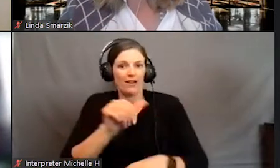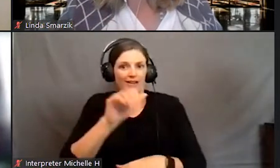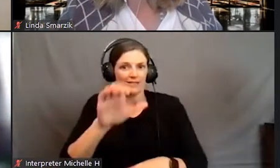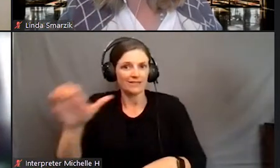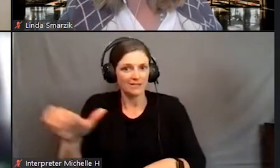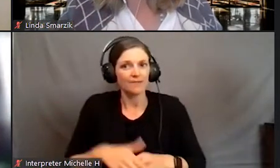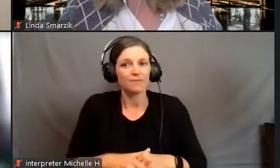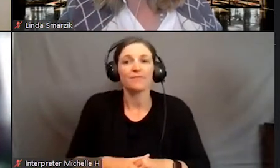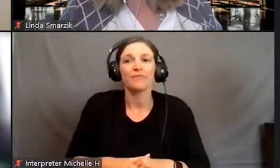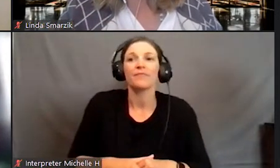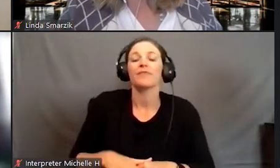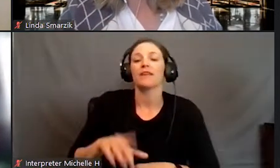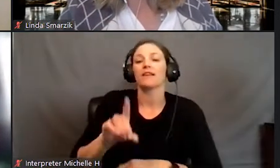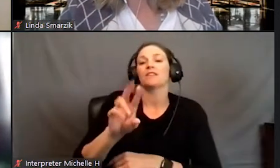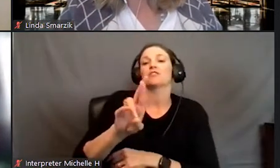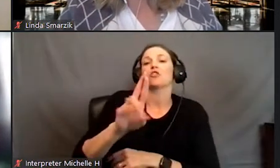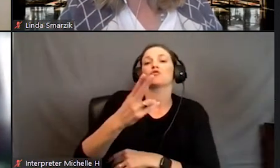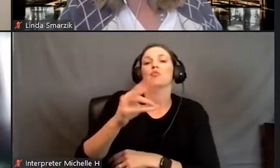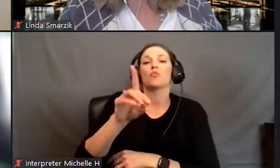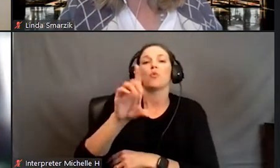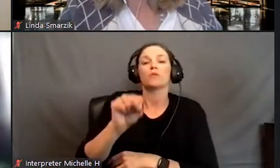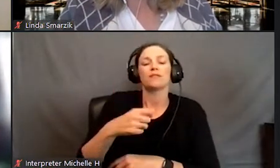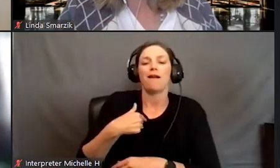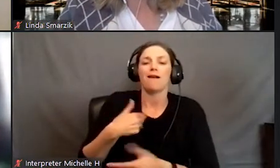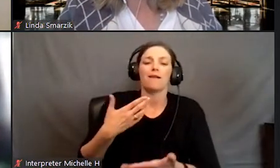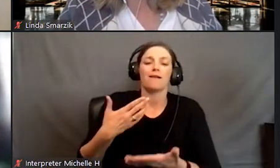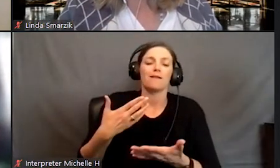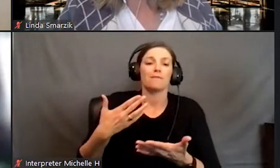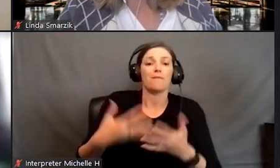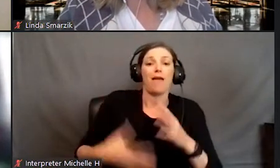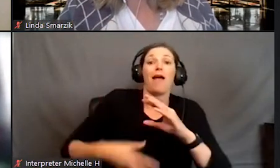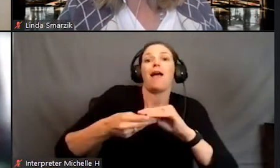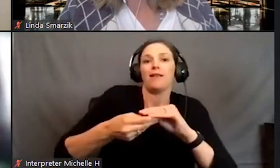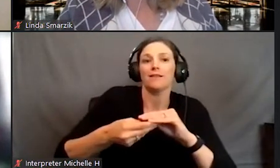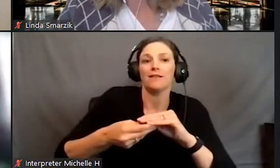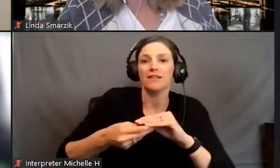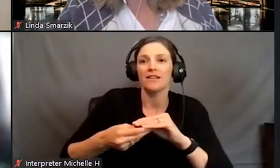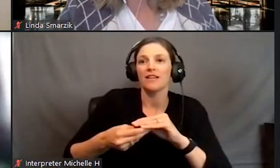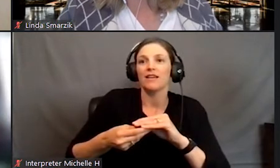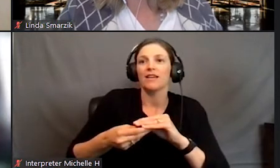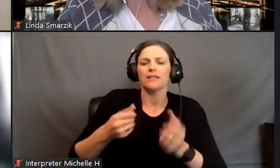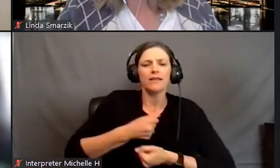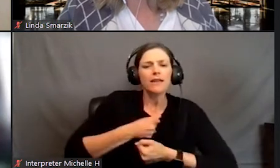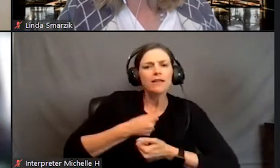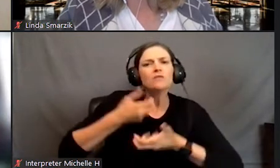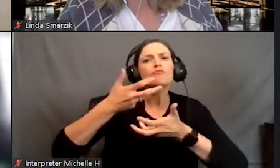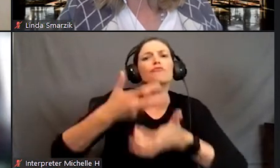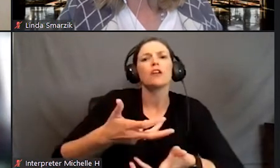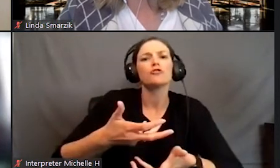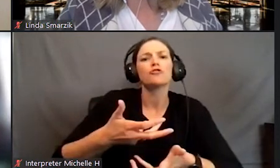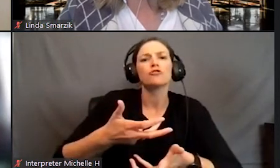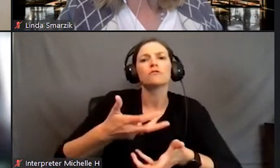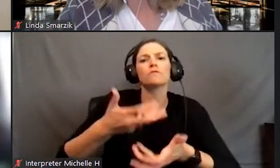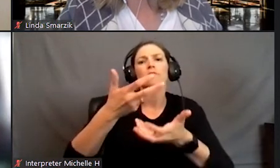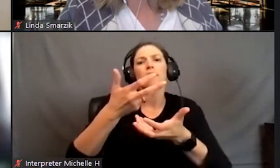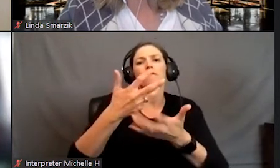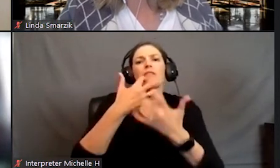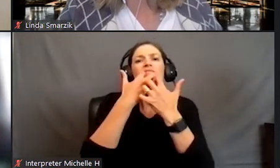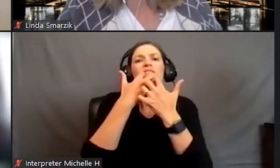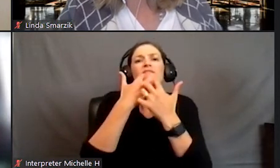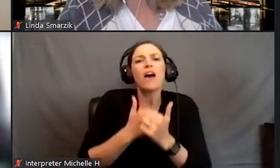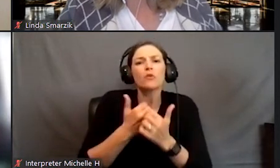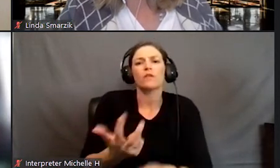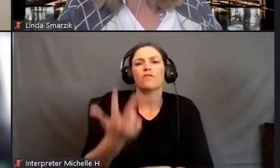You know, I, I might add to that, you know, it is an expression of the values of the three